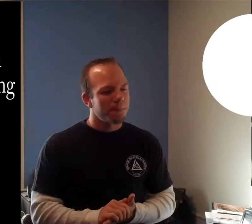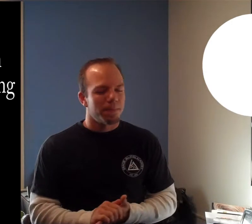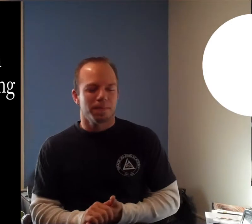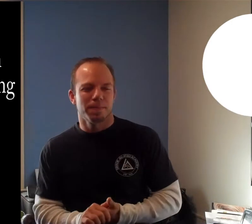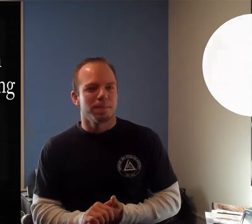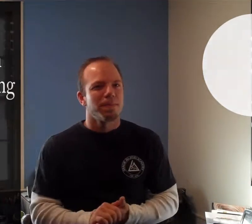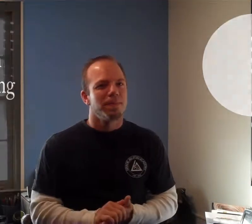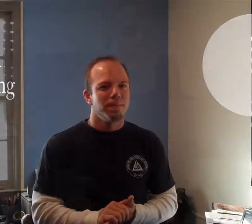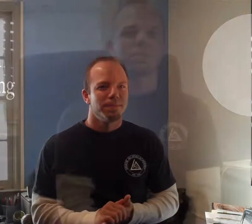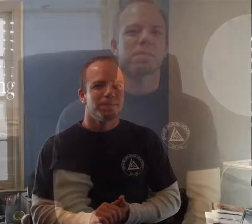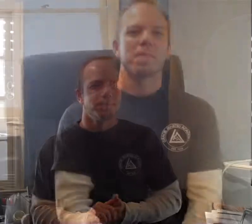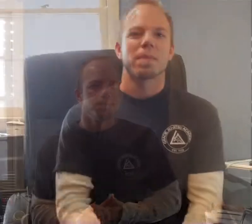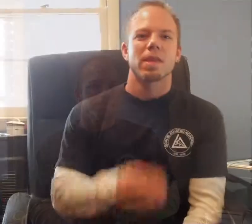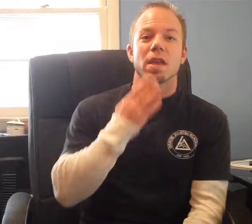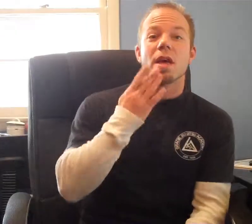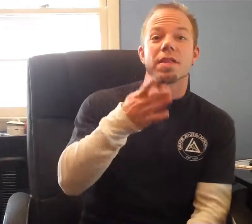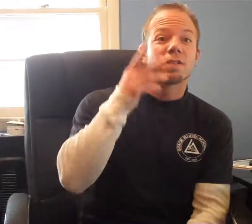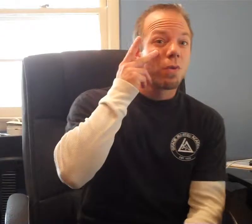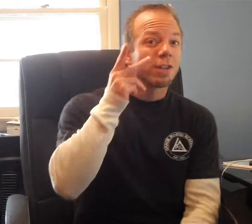home. Thanks for watching.